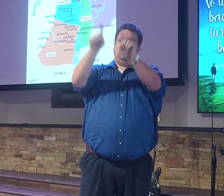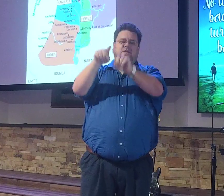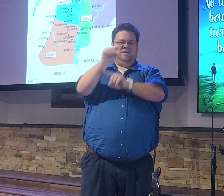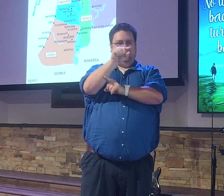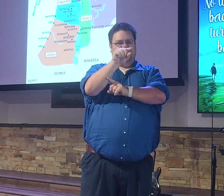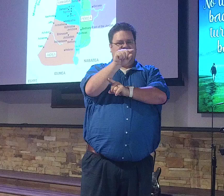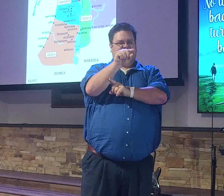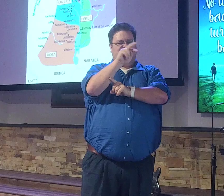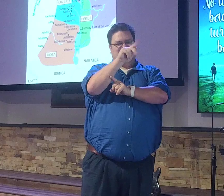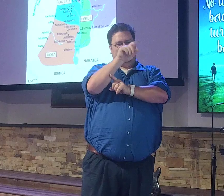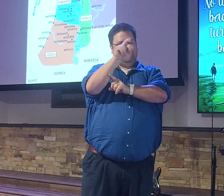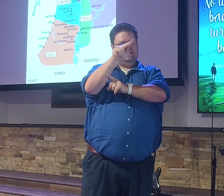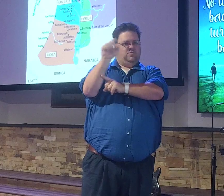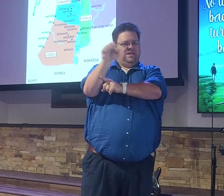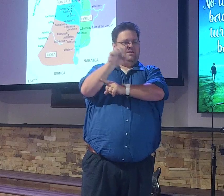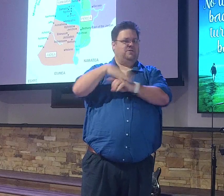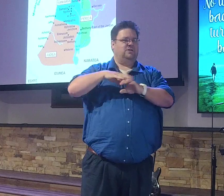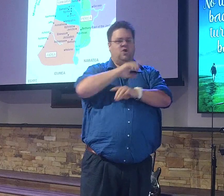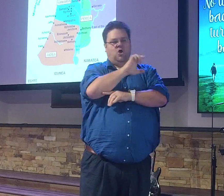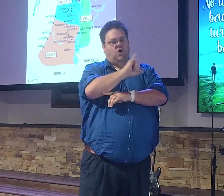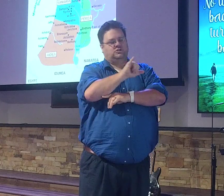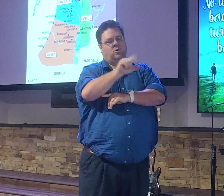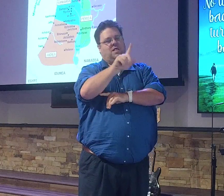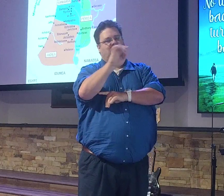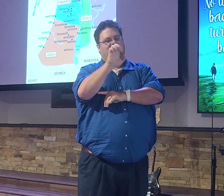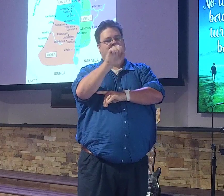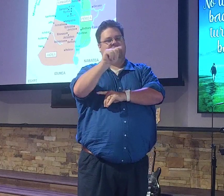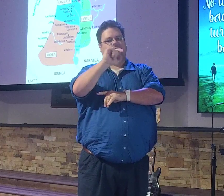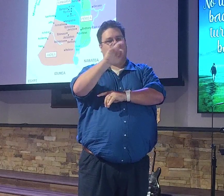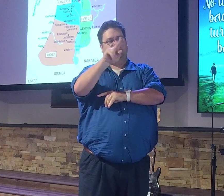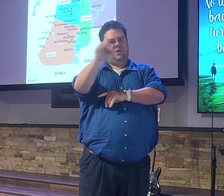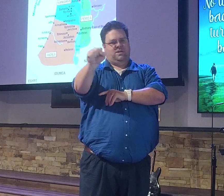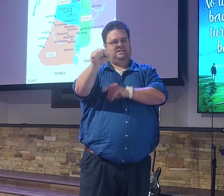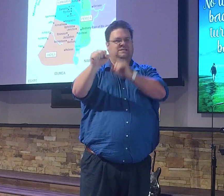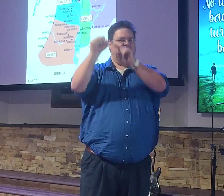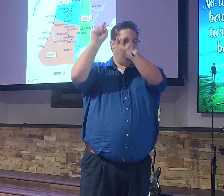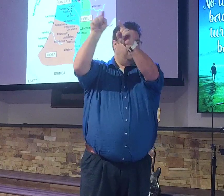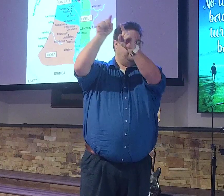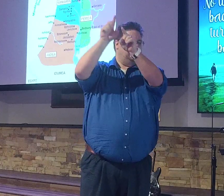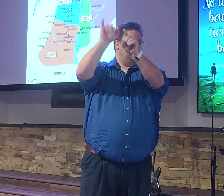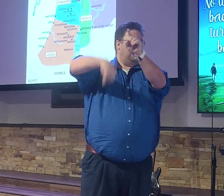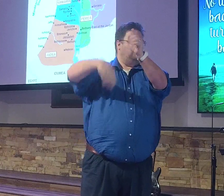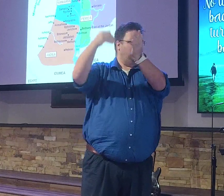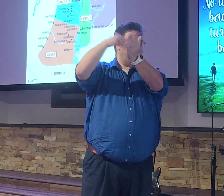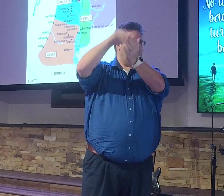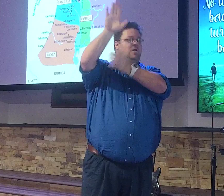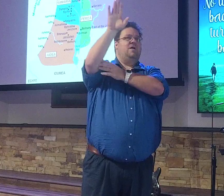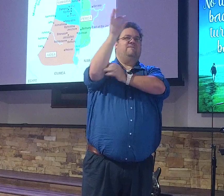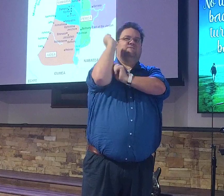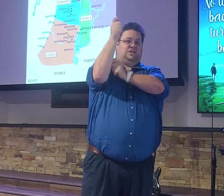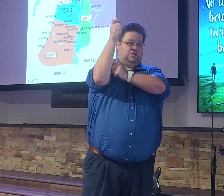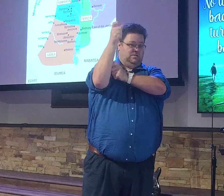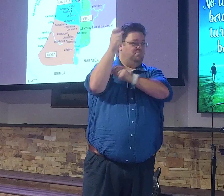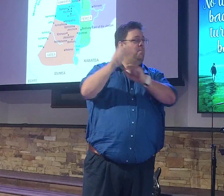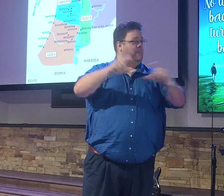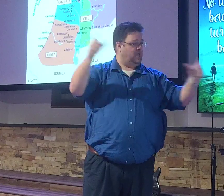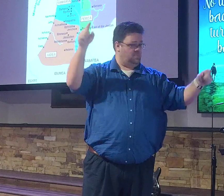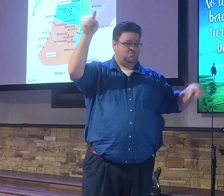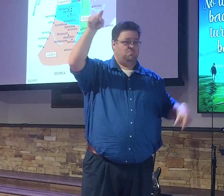of Tiberias. It had different names. But the Sea of Galilee was also a central part. Of course, fishing was huge. Uh, so you